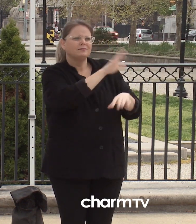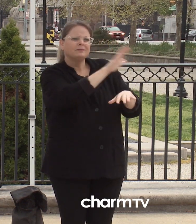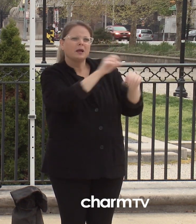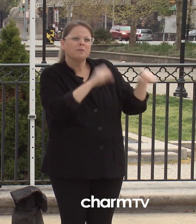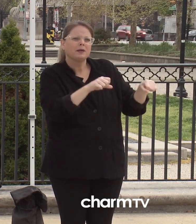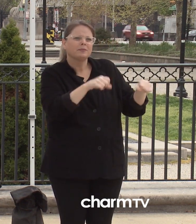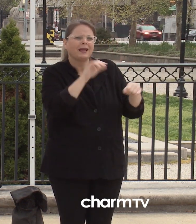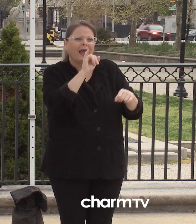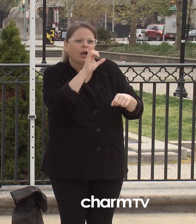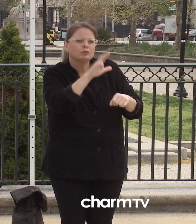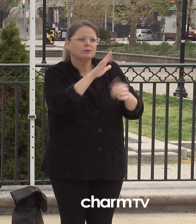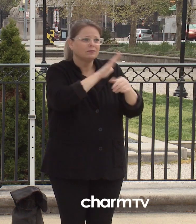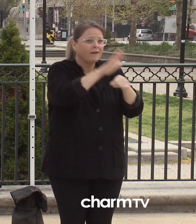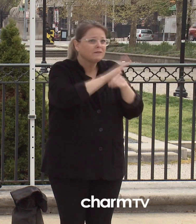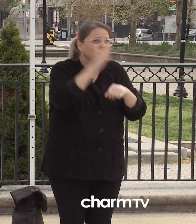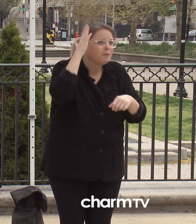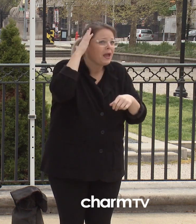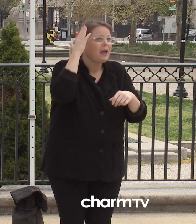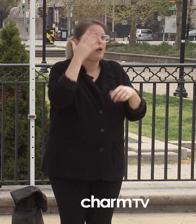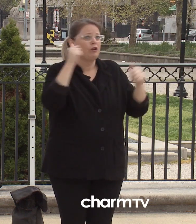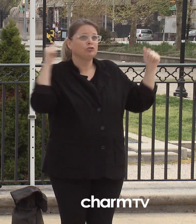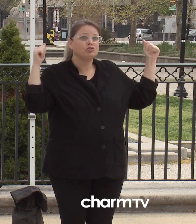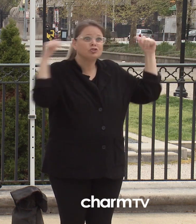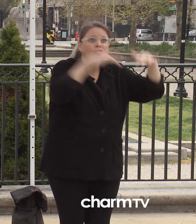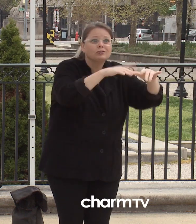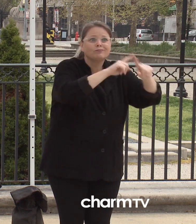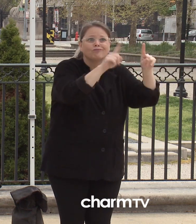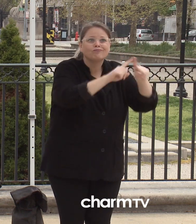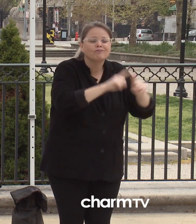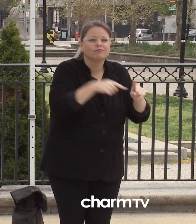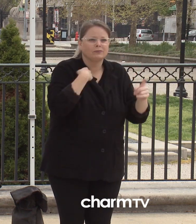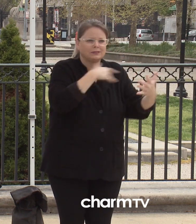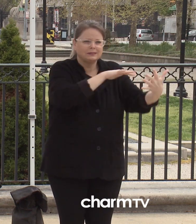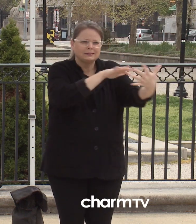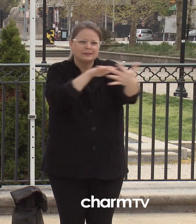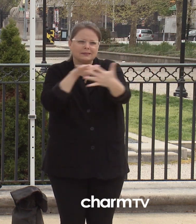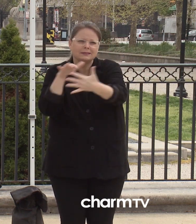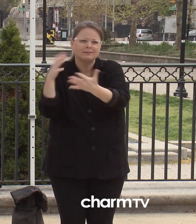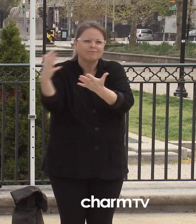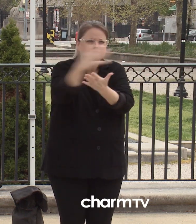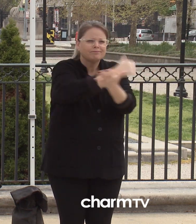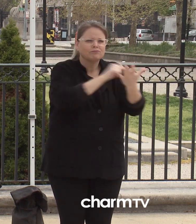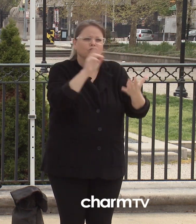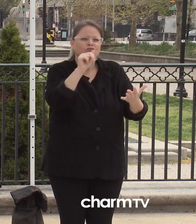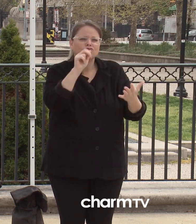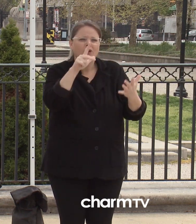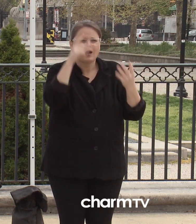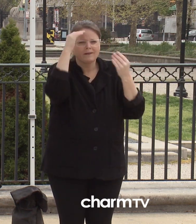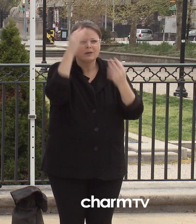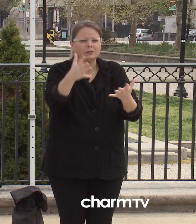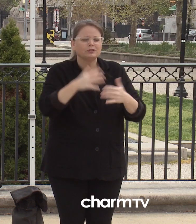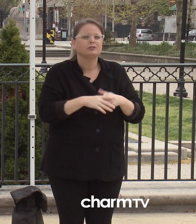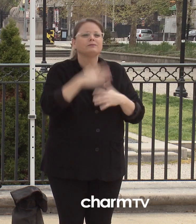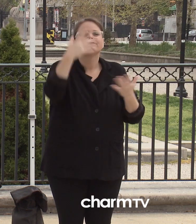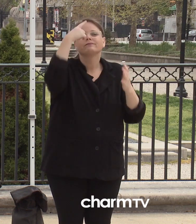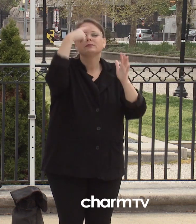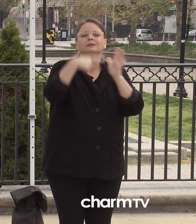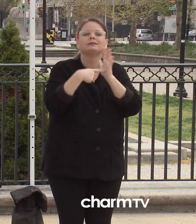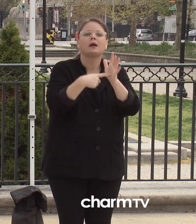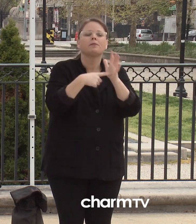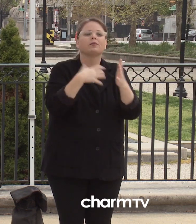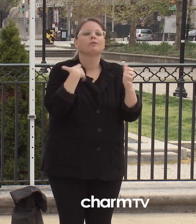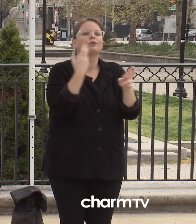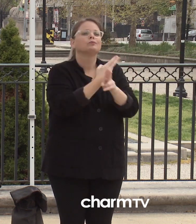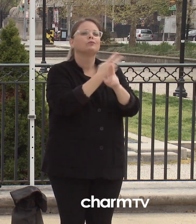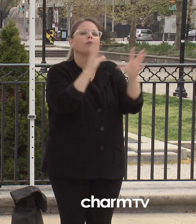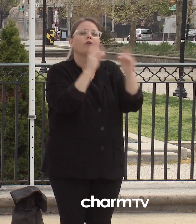surge capacity, key medical equipment and citywide plans for new capacity such as the convention center, modeling of disease progression to